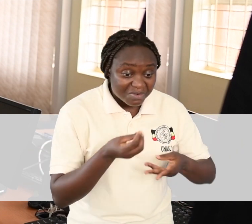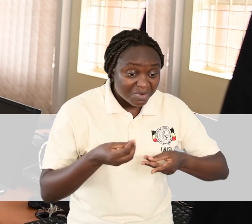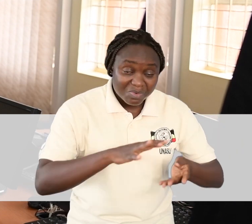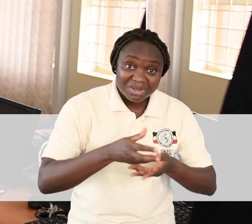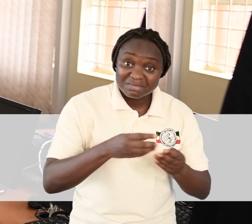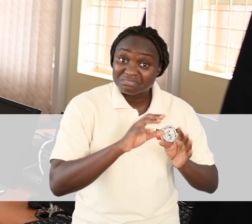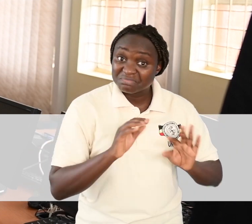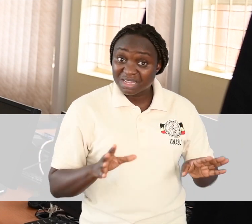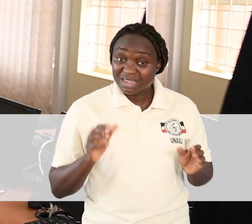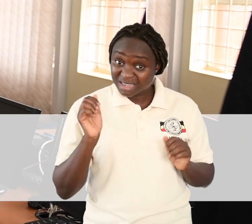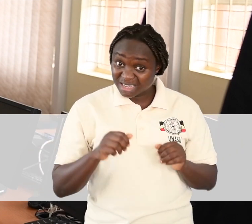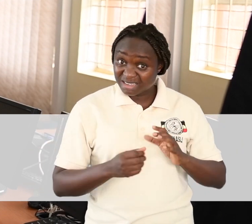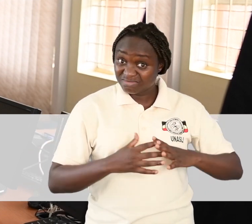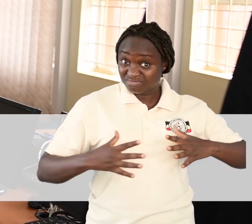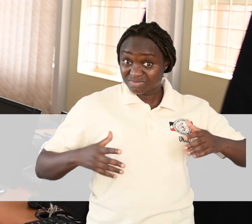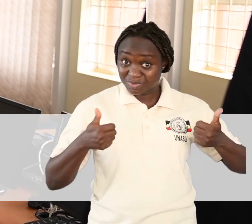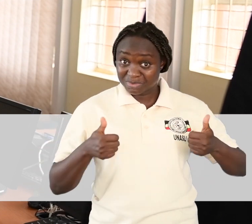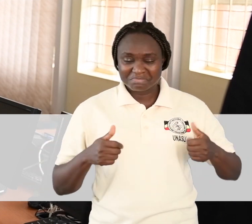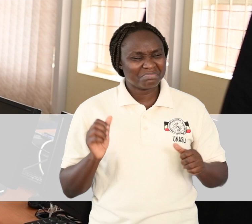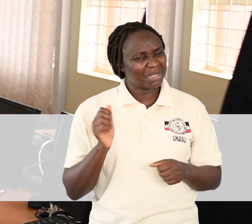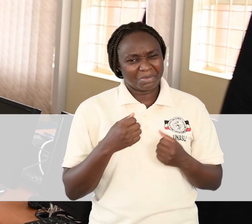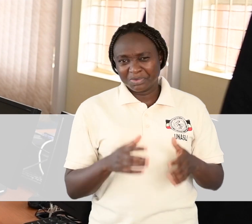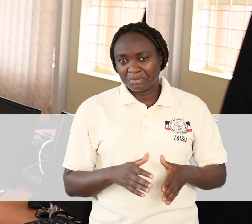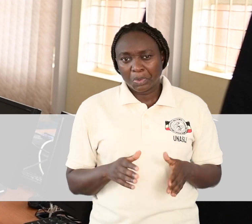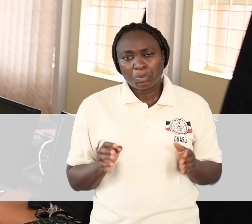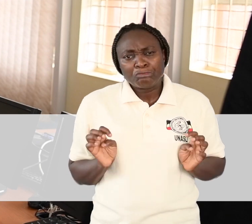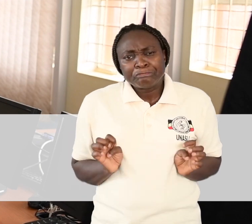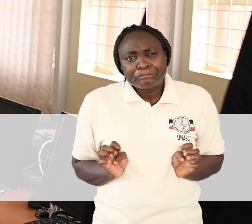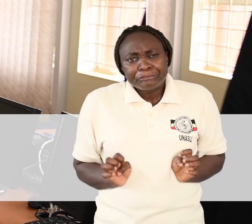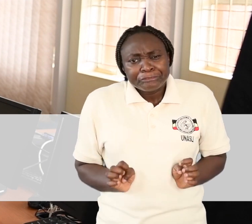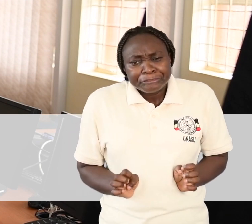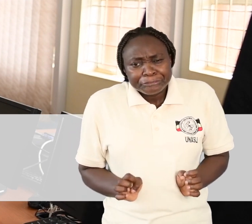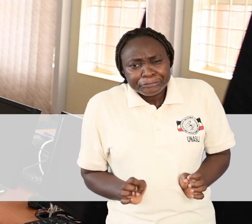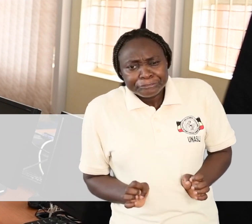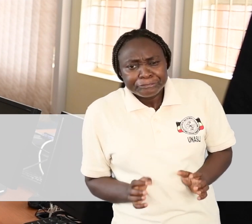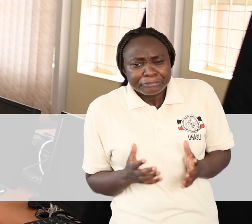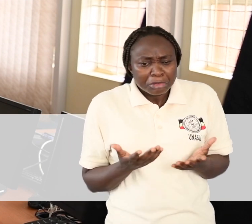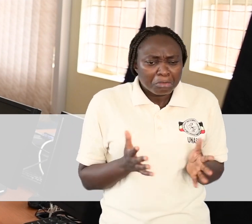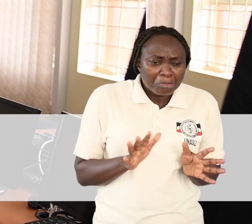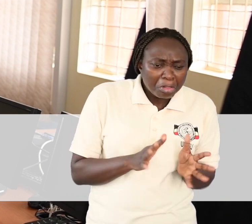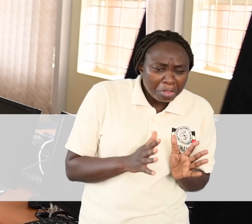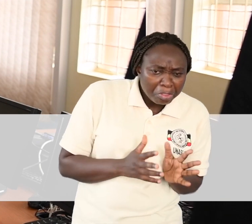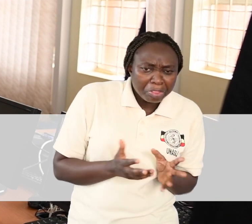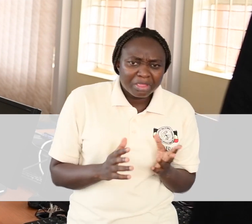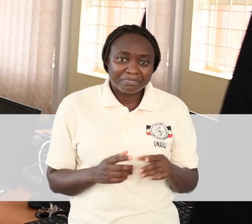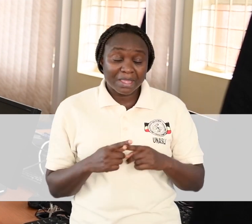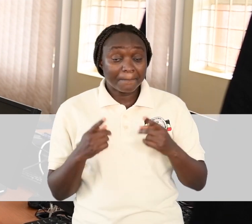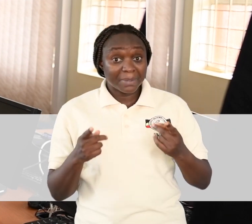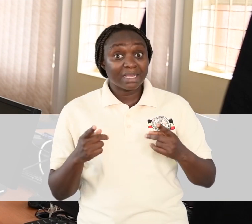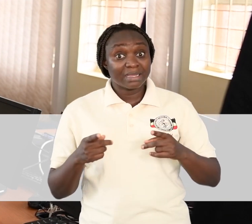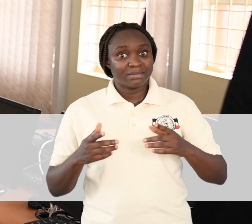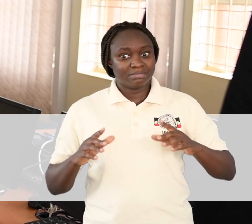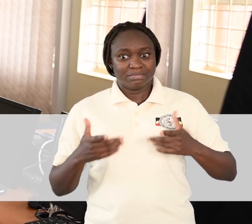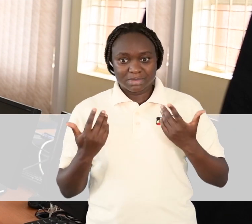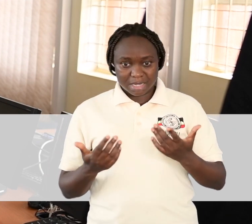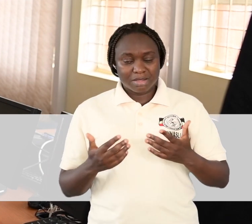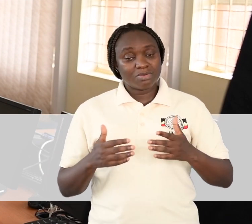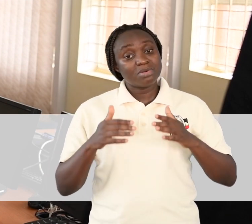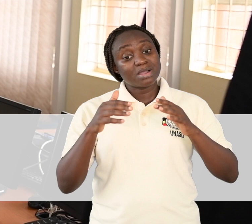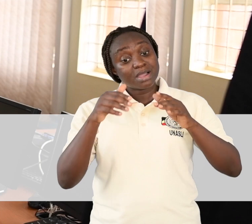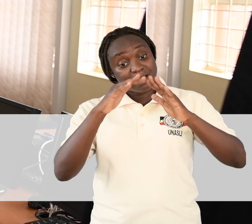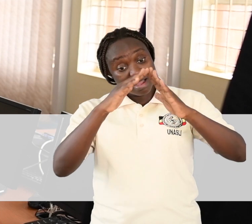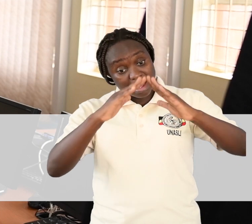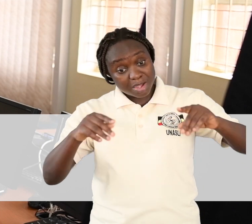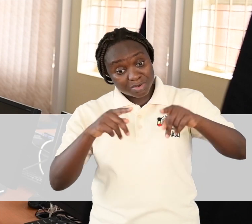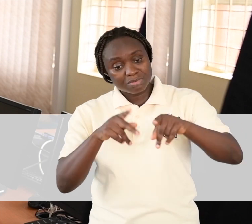I think they would not grow very well. And so, in the farmhouse, you need to have people that